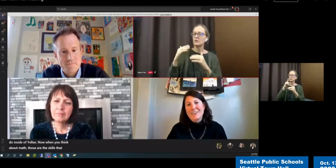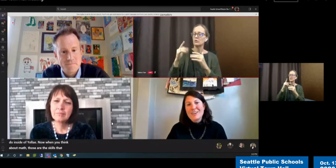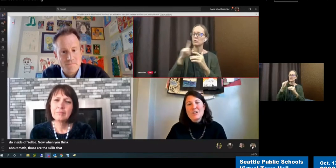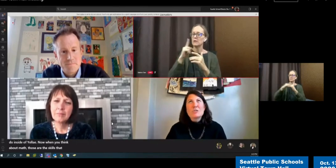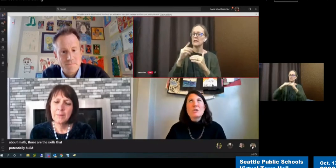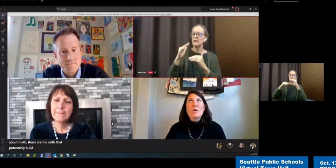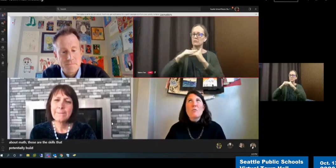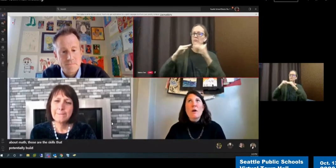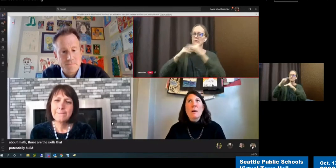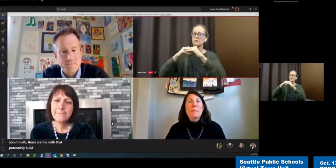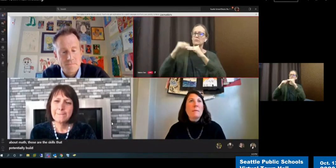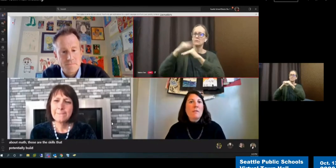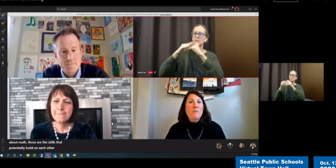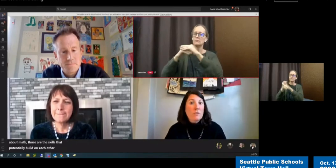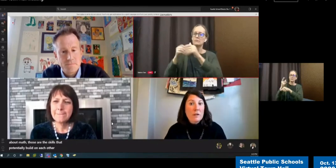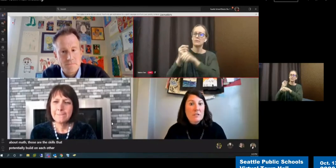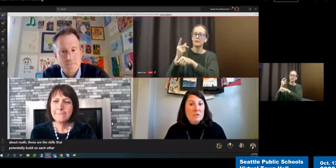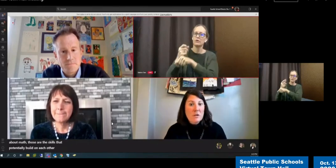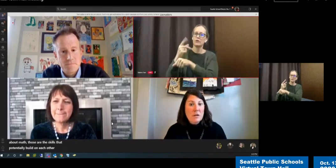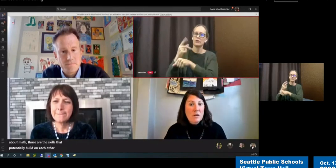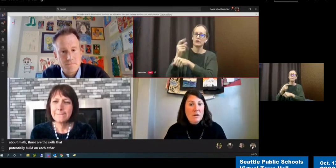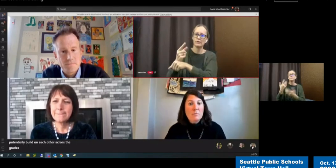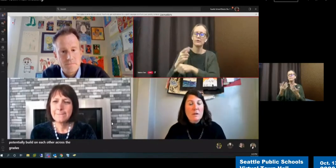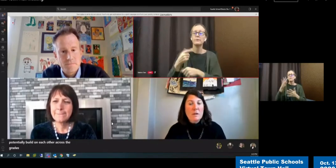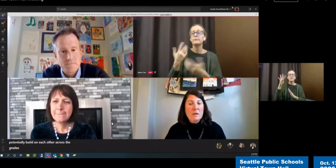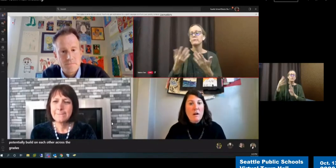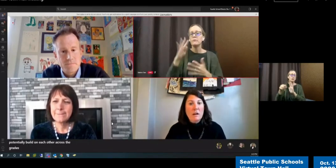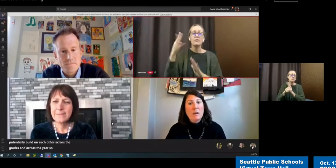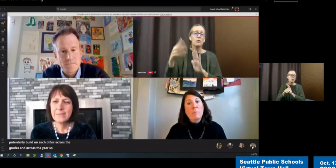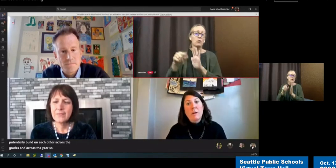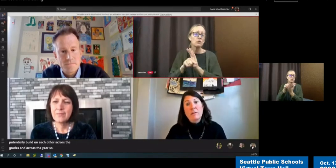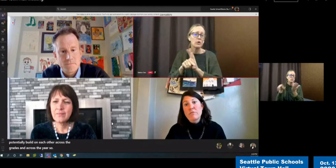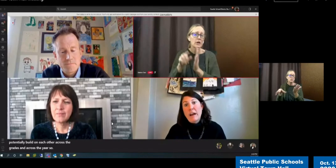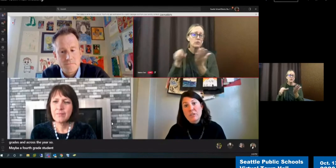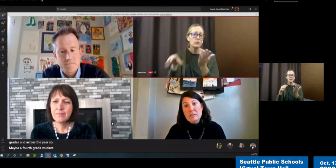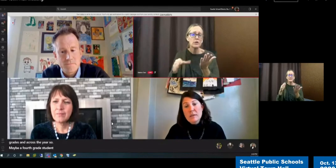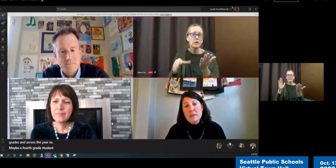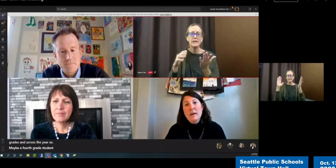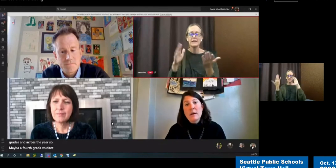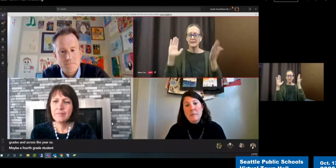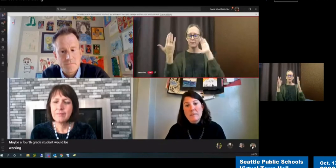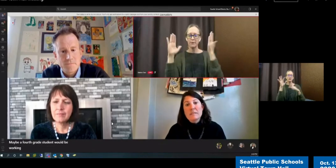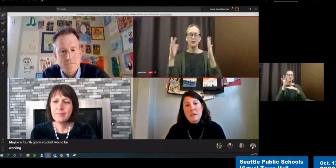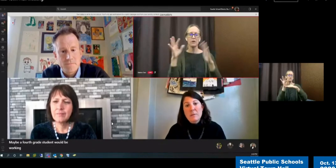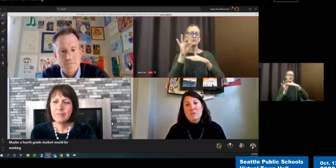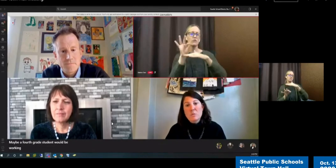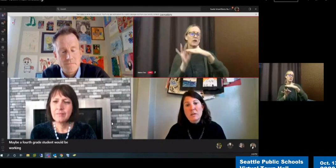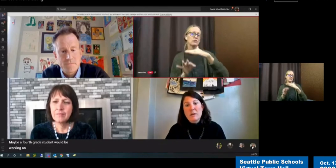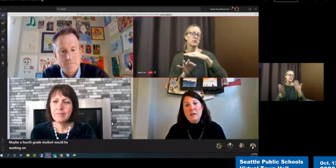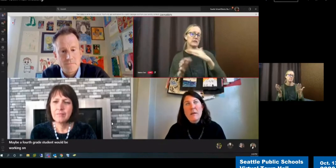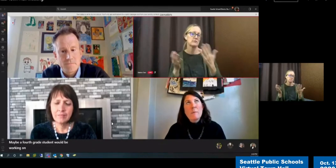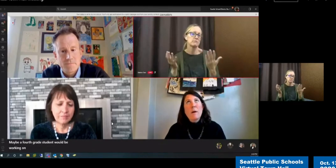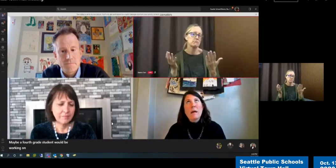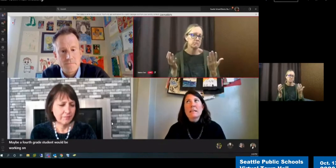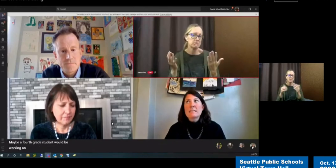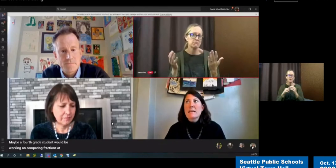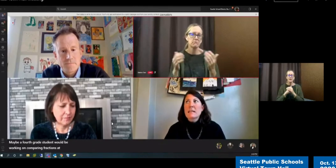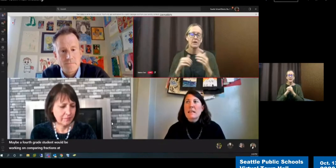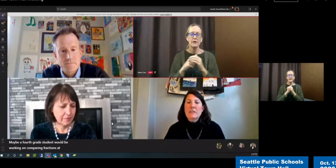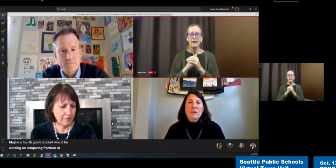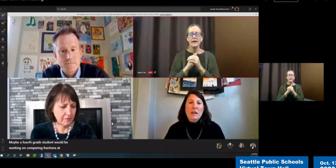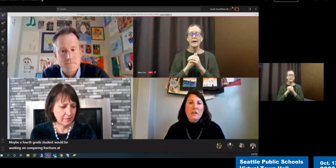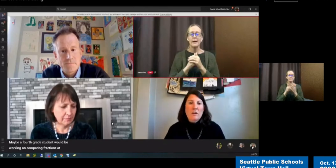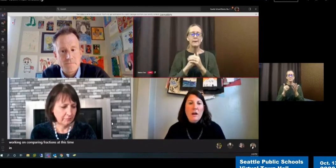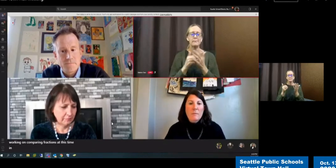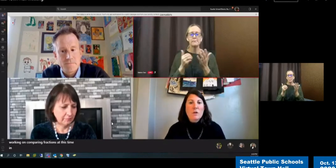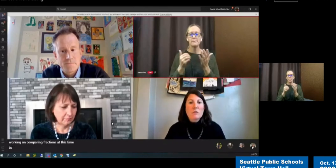year. So maybe a fourth grade student would be working on comparing fractions at this time in the school year. But let's say that the